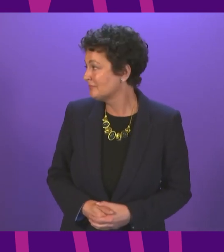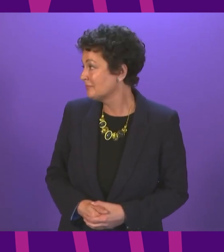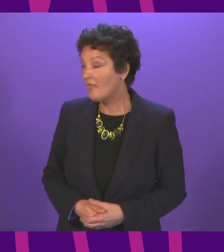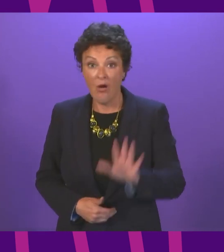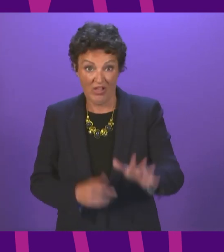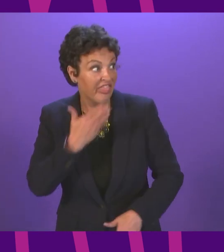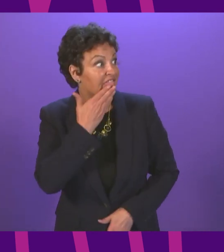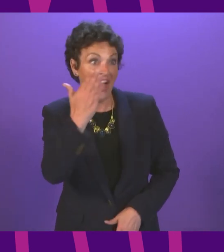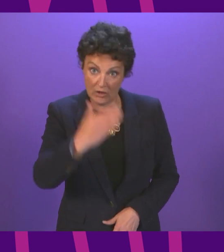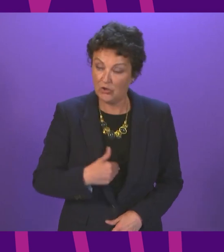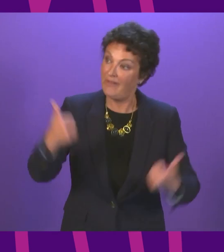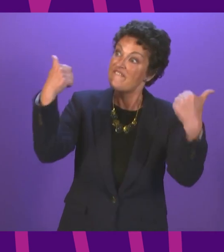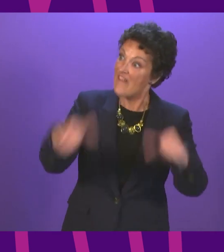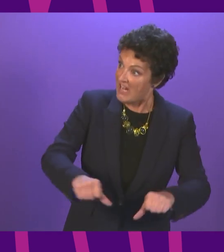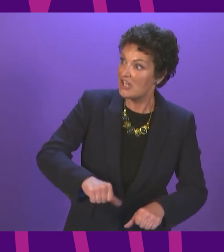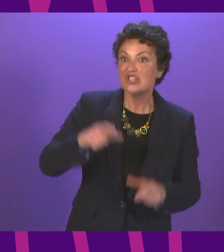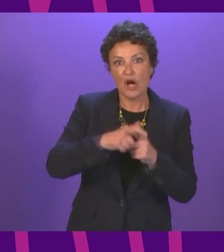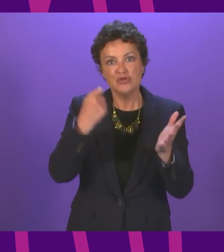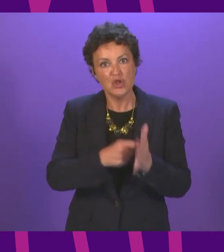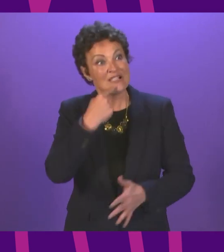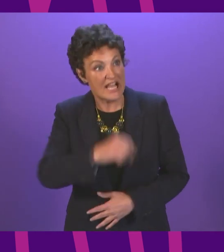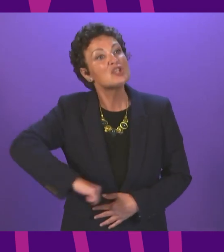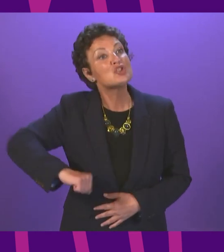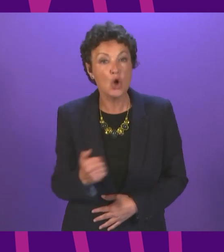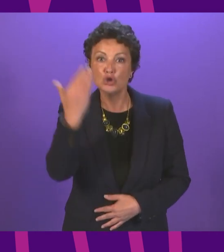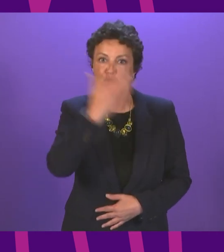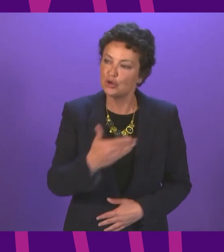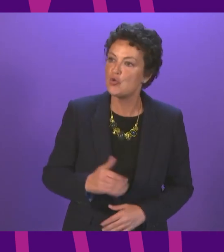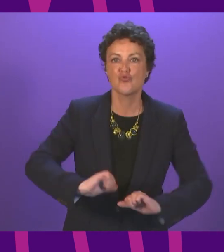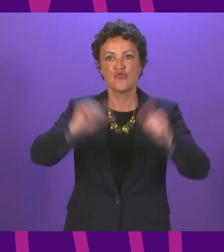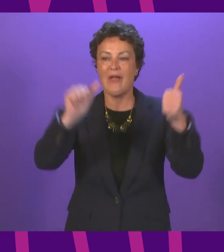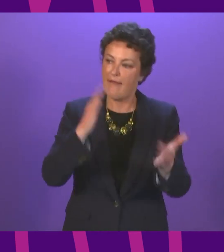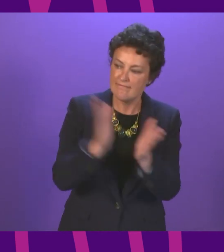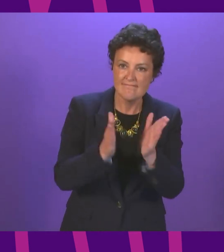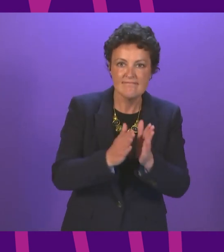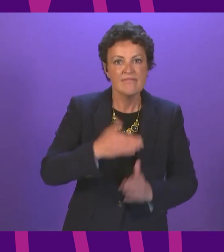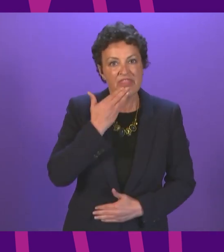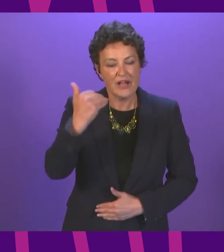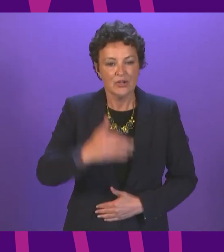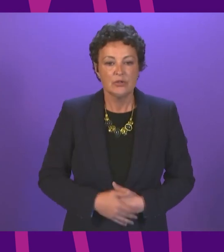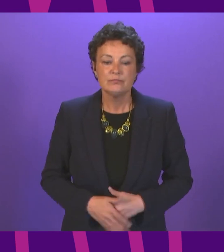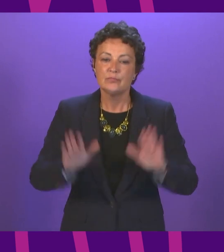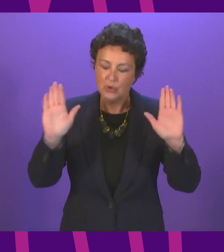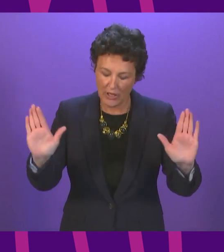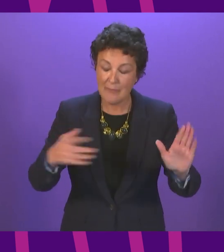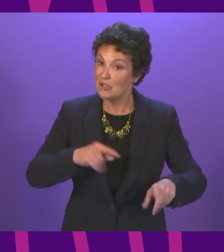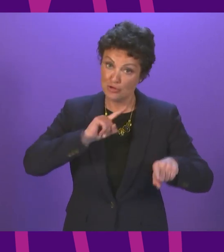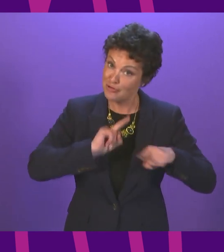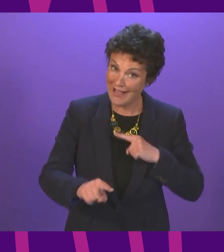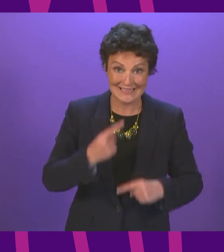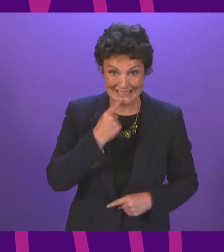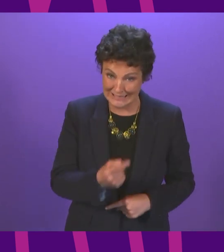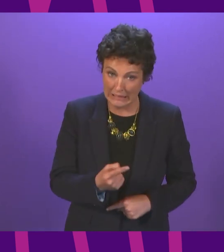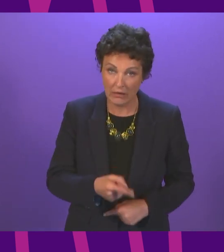Scotland's schools are great. And so at least we're making some progress. Look, I'll try and say this